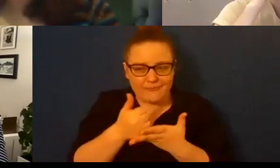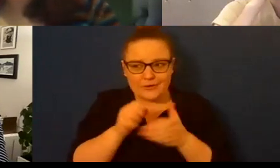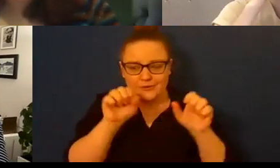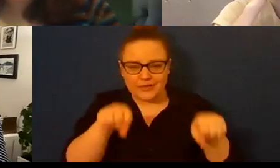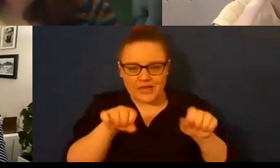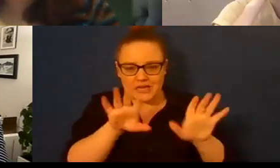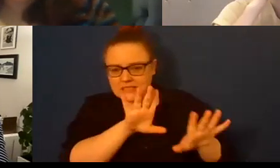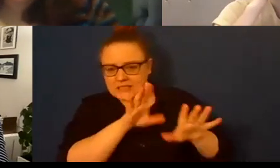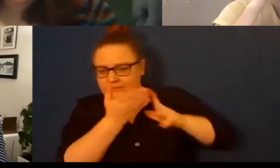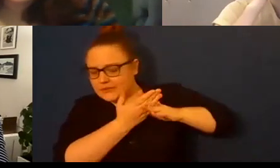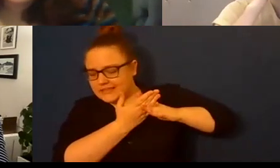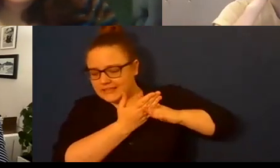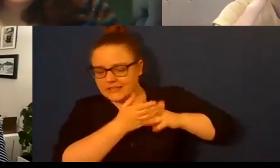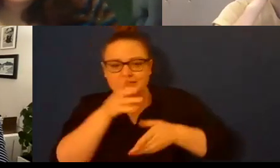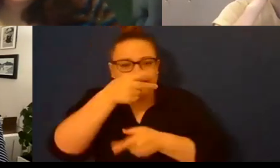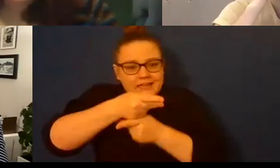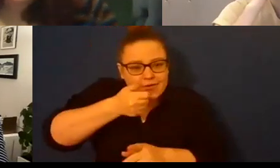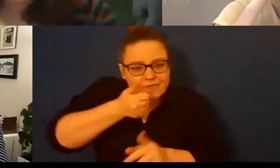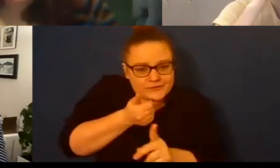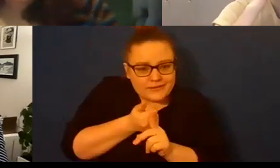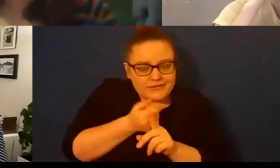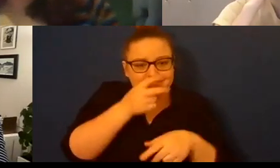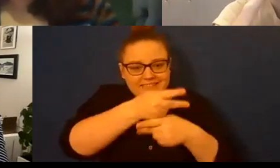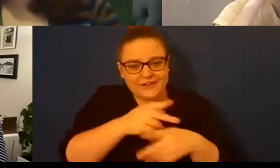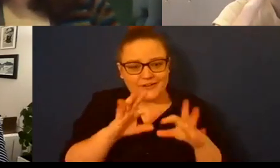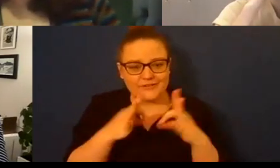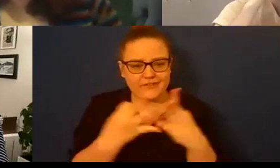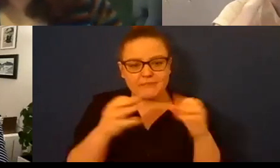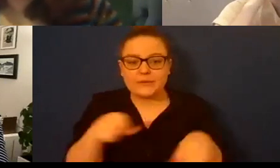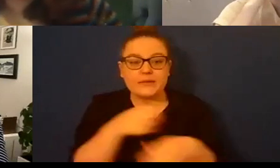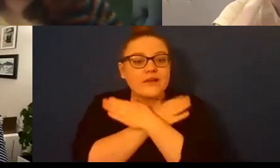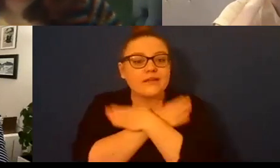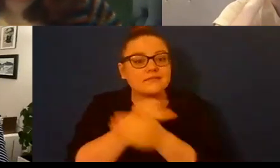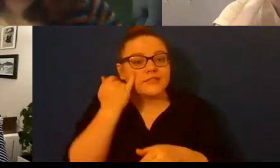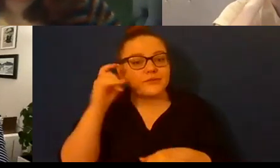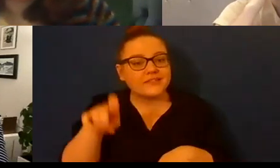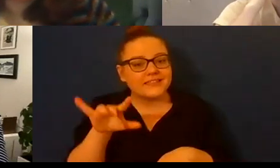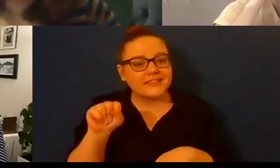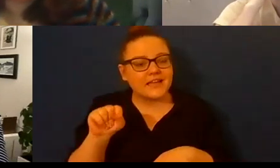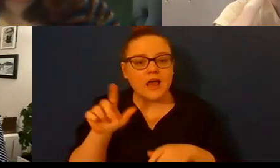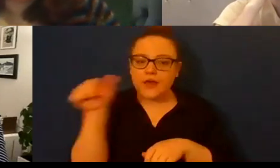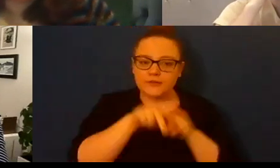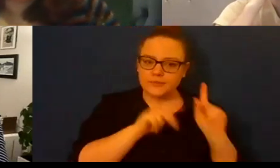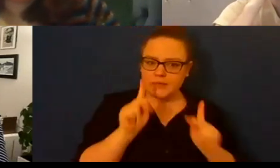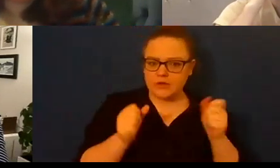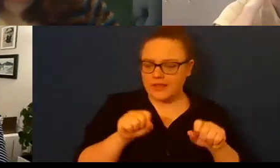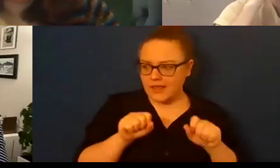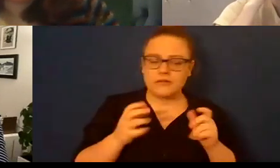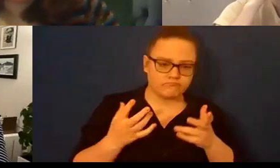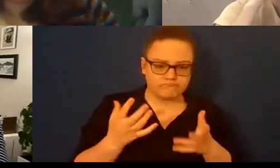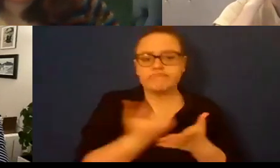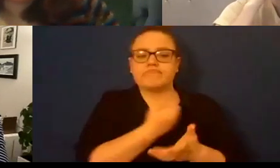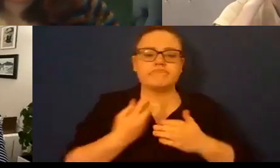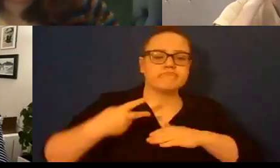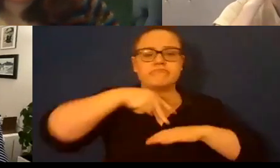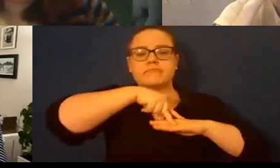yourself you get to take care of your families you get to rest if you need it and there are other ones of us who are going to be standing up and then all of